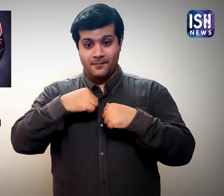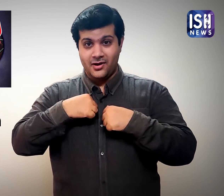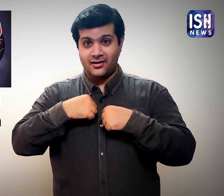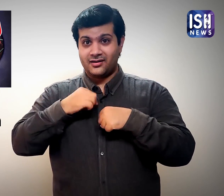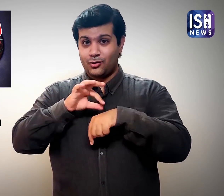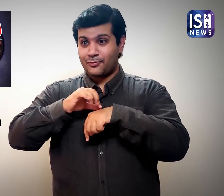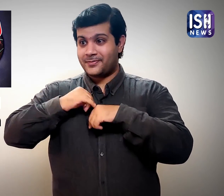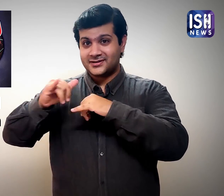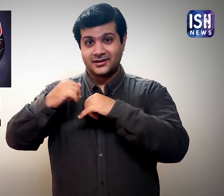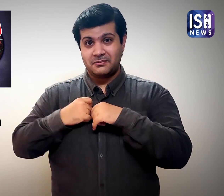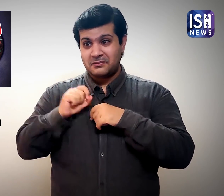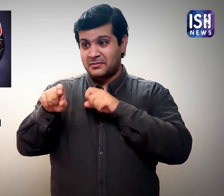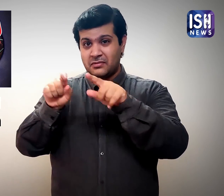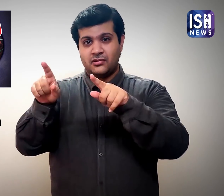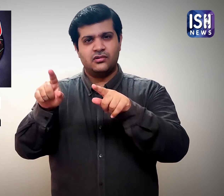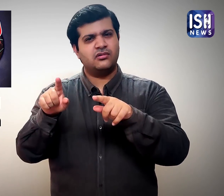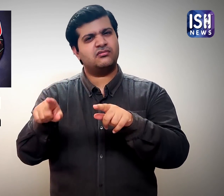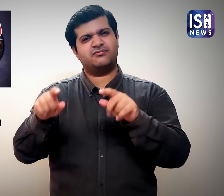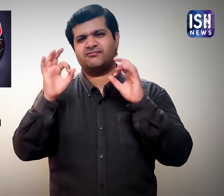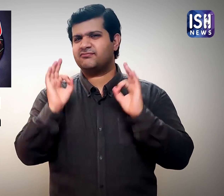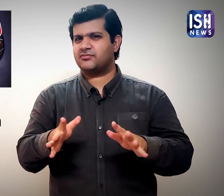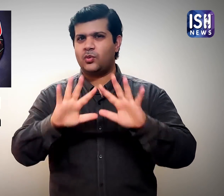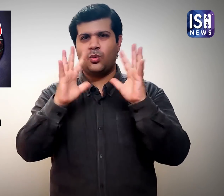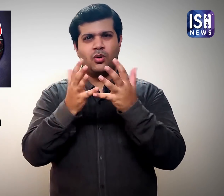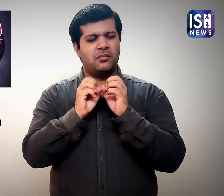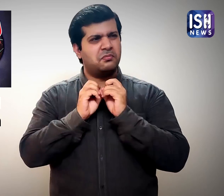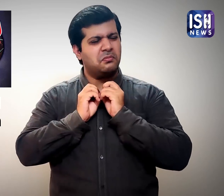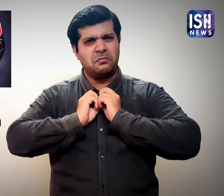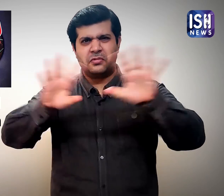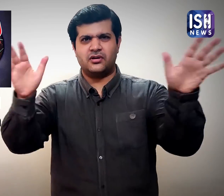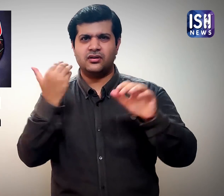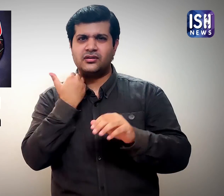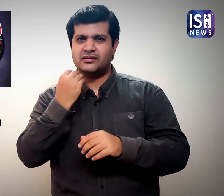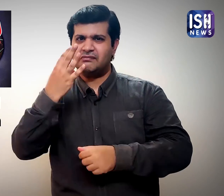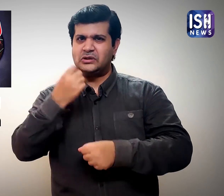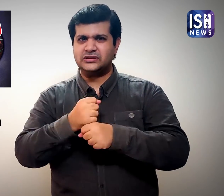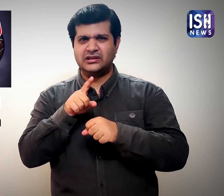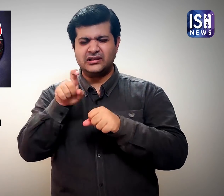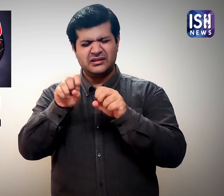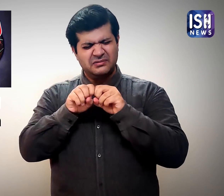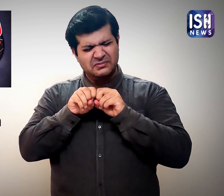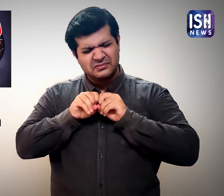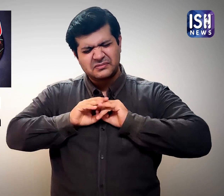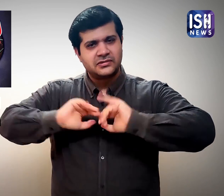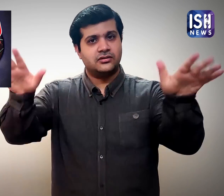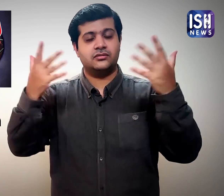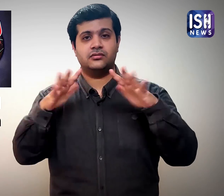If it spreads from human to human, there is a possibility of it spreading across the world.